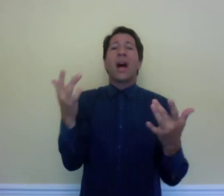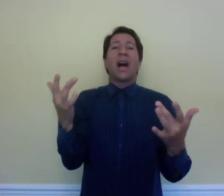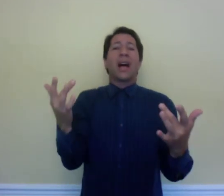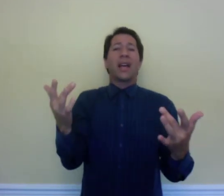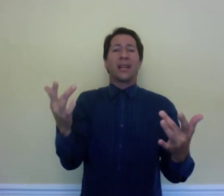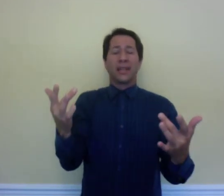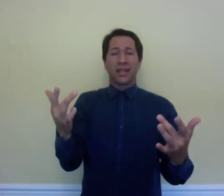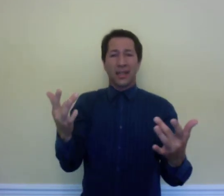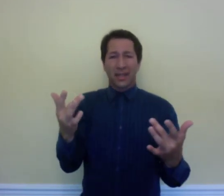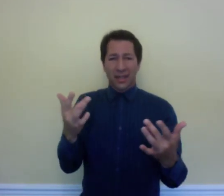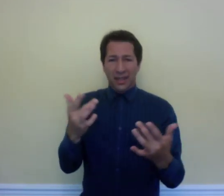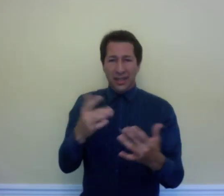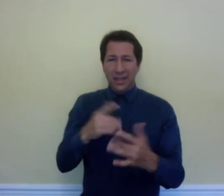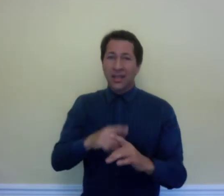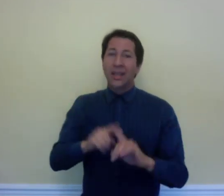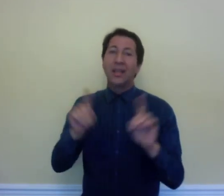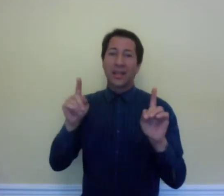Can't you